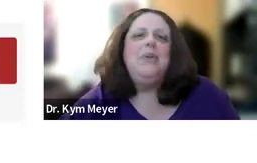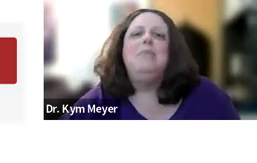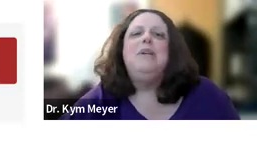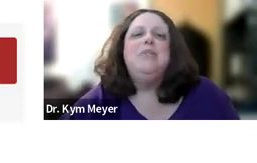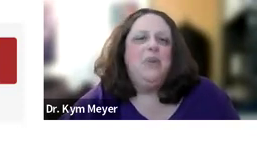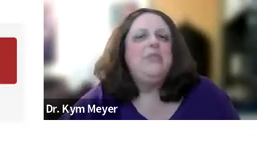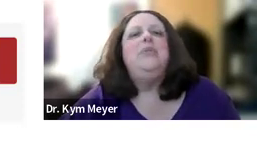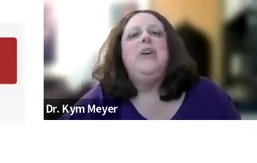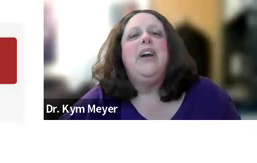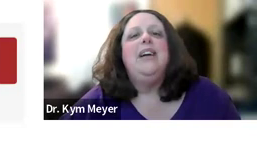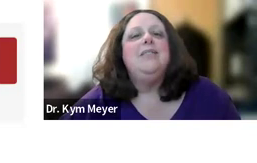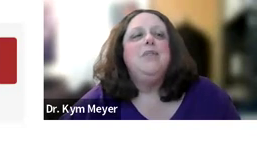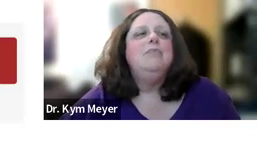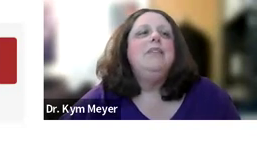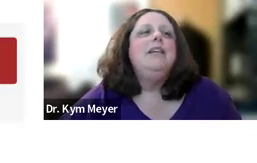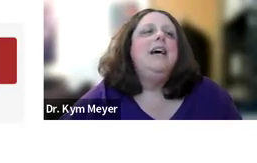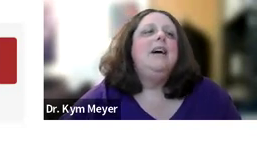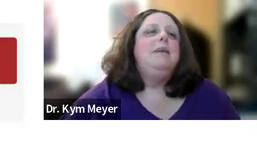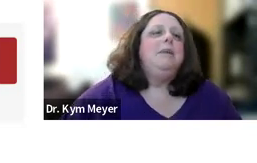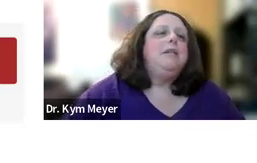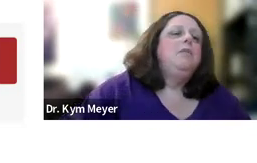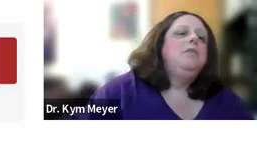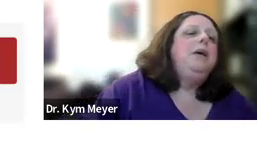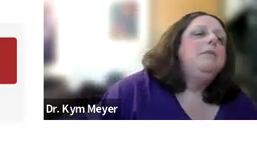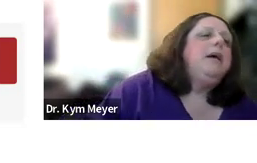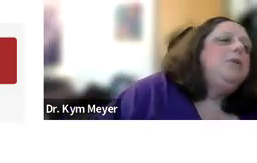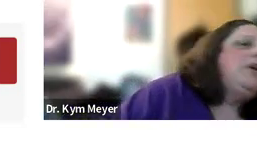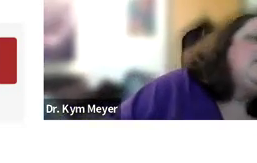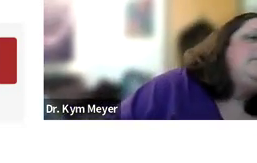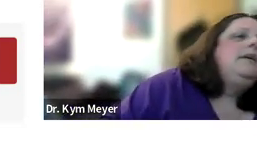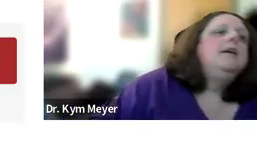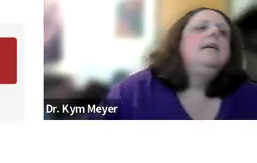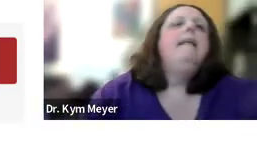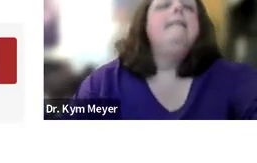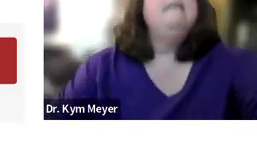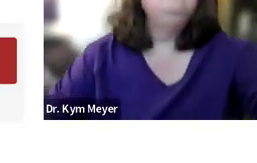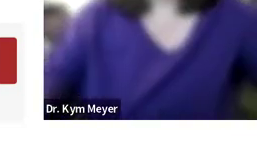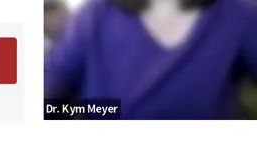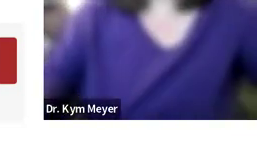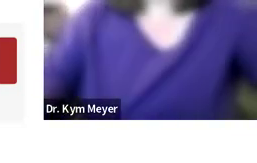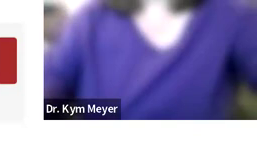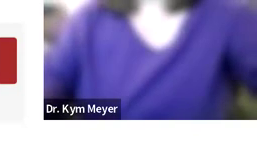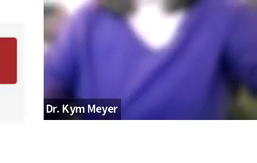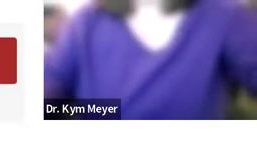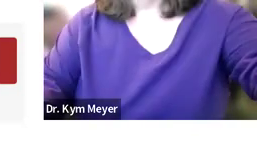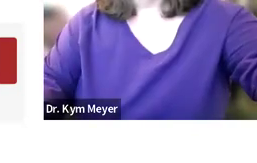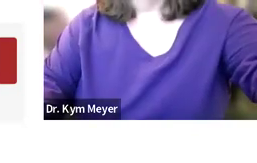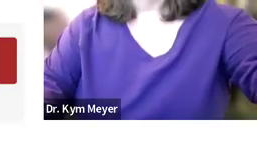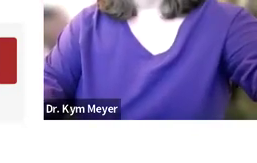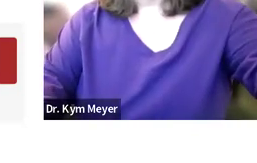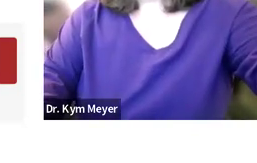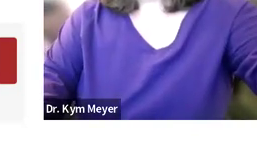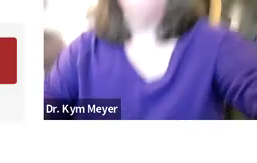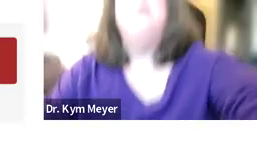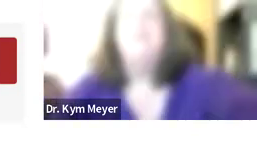also use cochlear implants or also use hearing aids. So, um, I'm going to figure out my computer now. Parents must decide if their